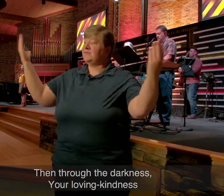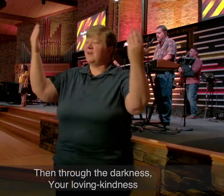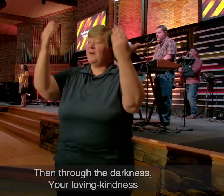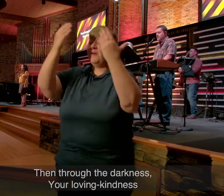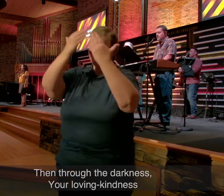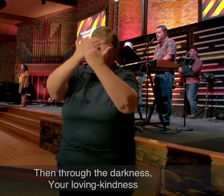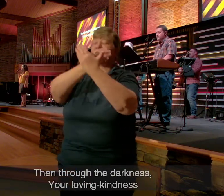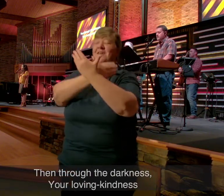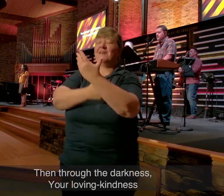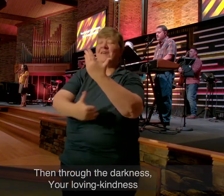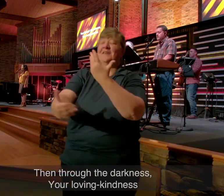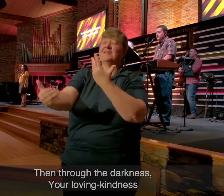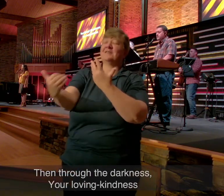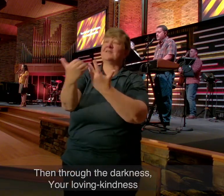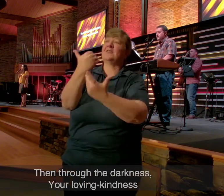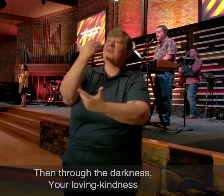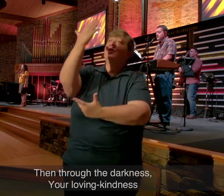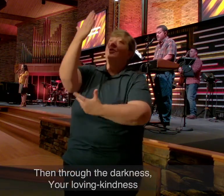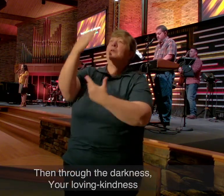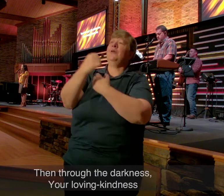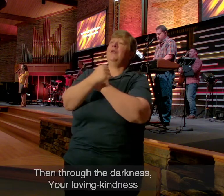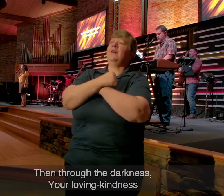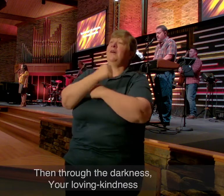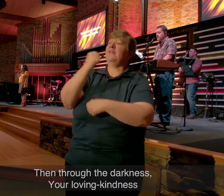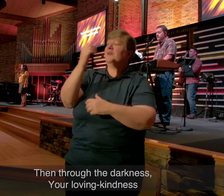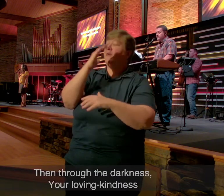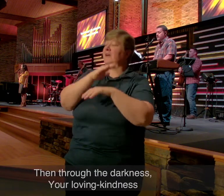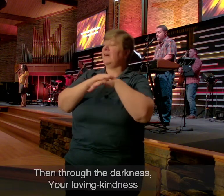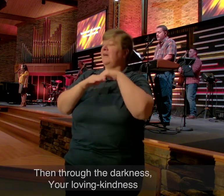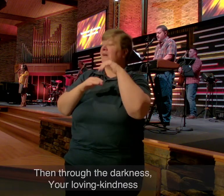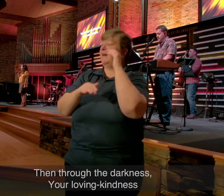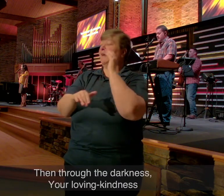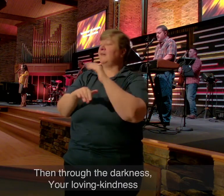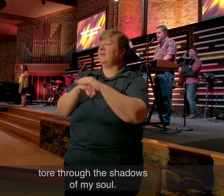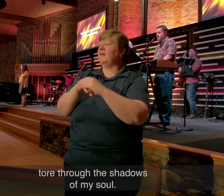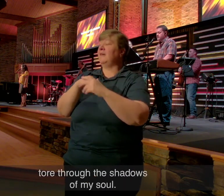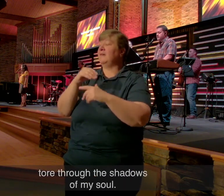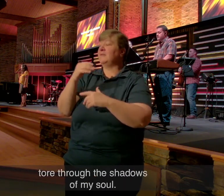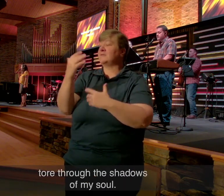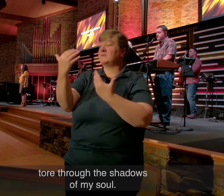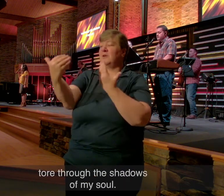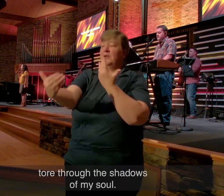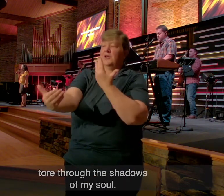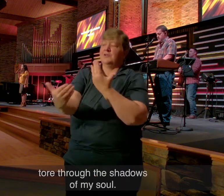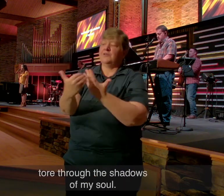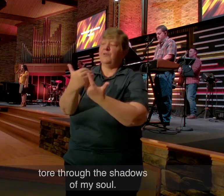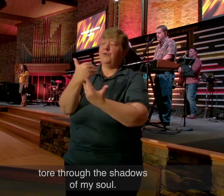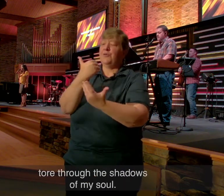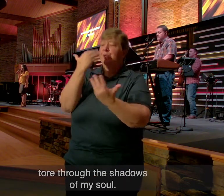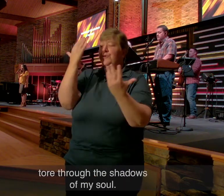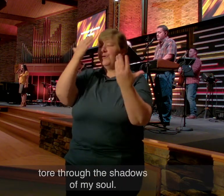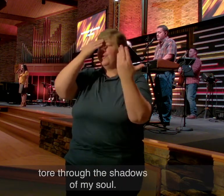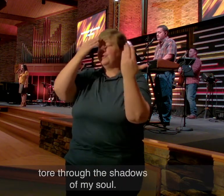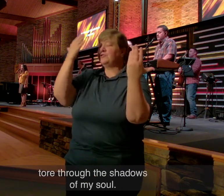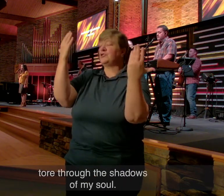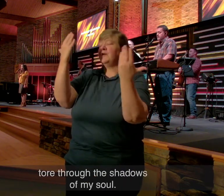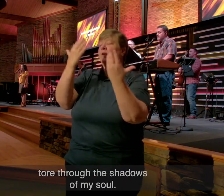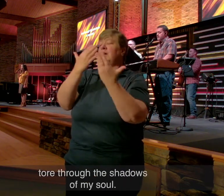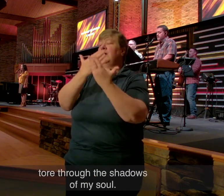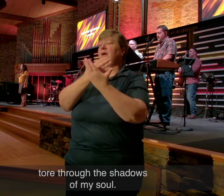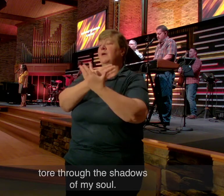Darkness Your Loving Kindness Tore Through The